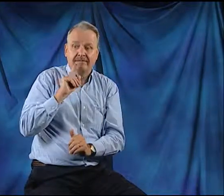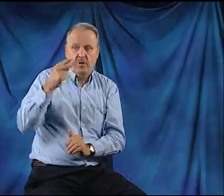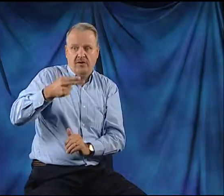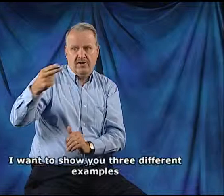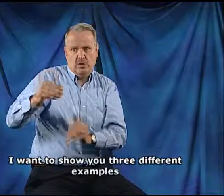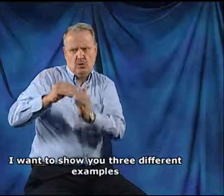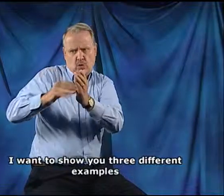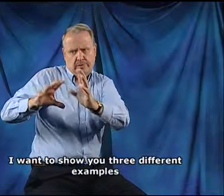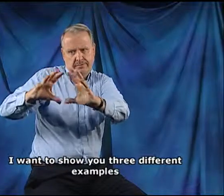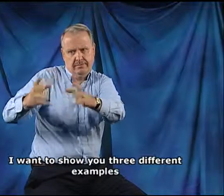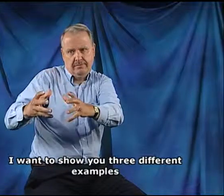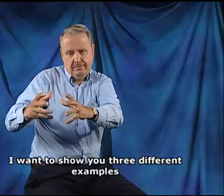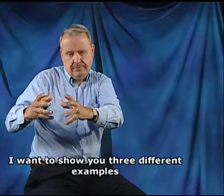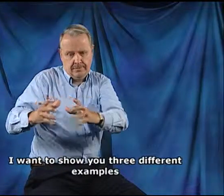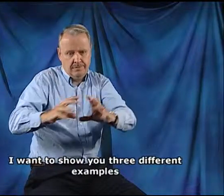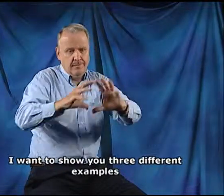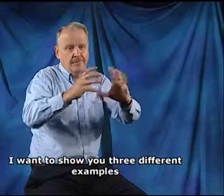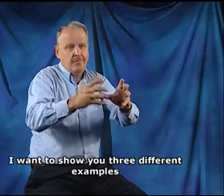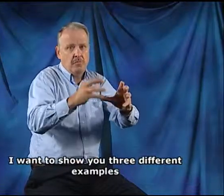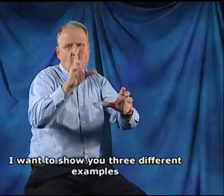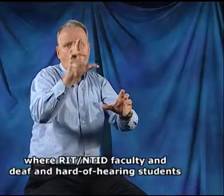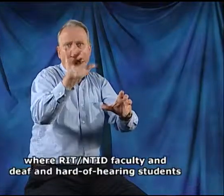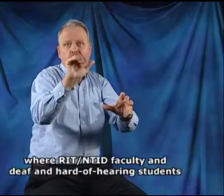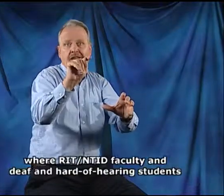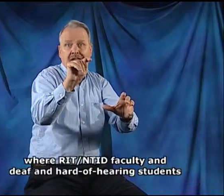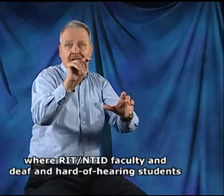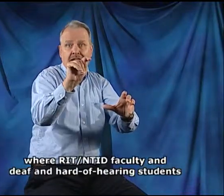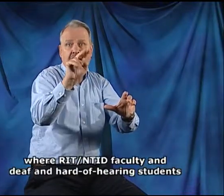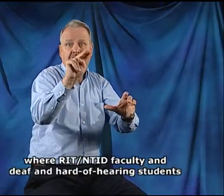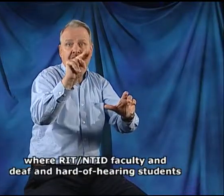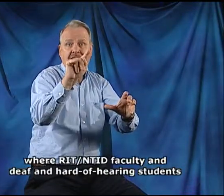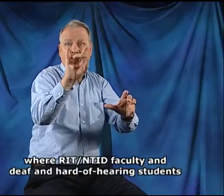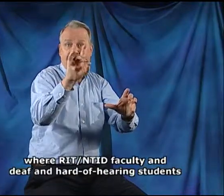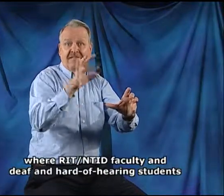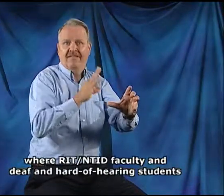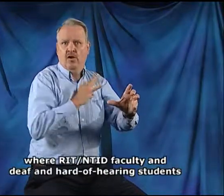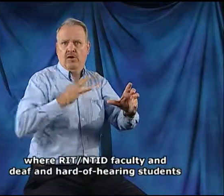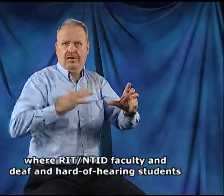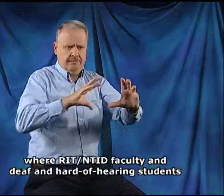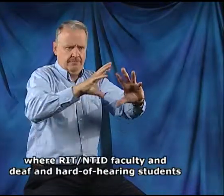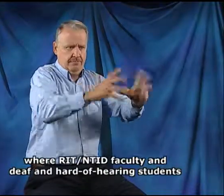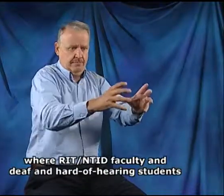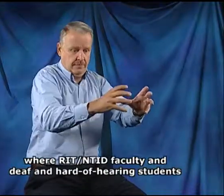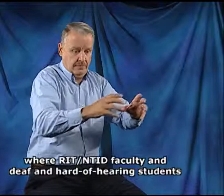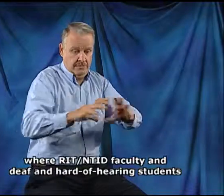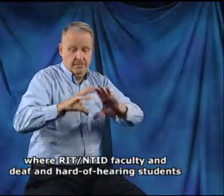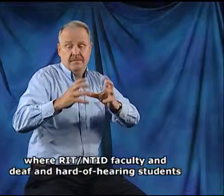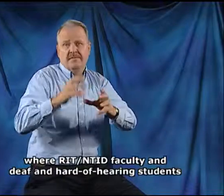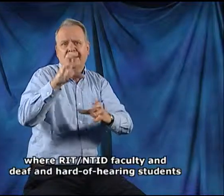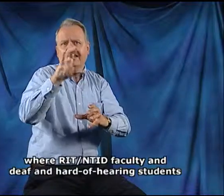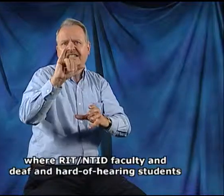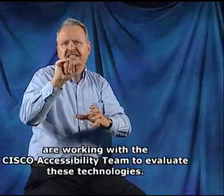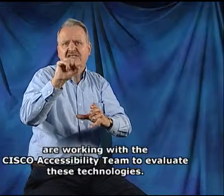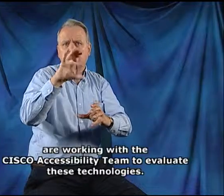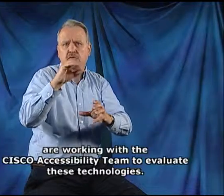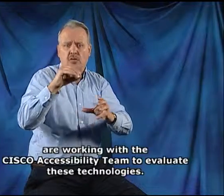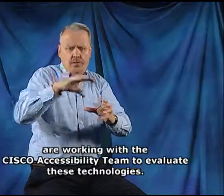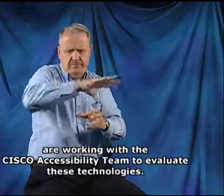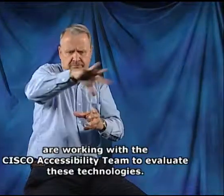I want to show you three different examples where RIT NTID faculty and deaf and hard of hearing students are working with